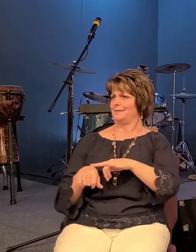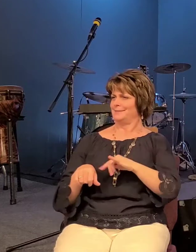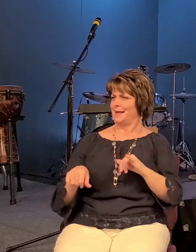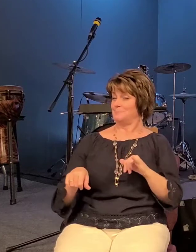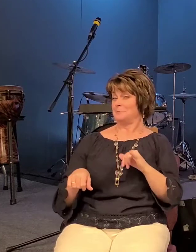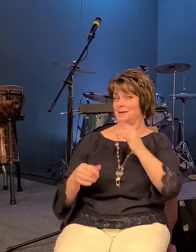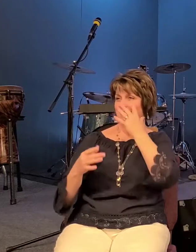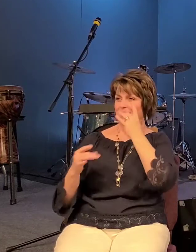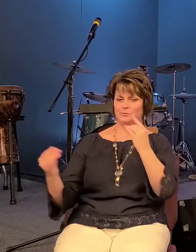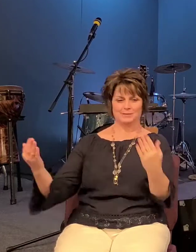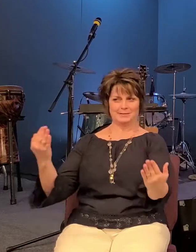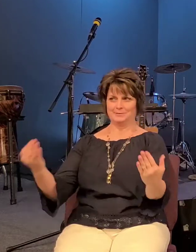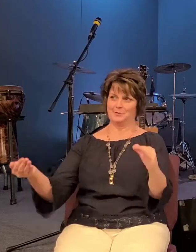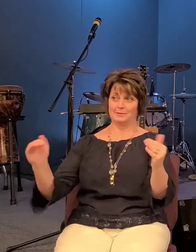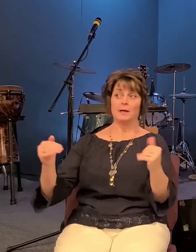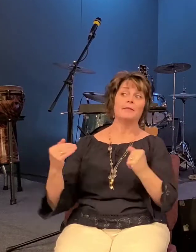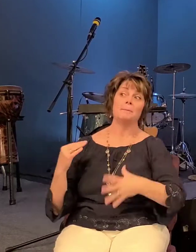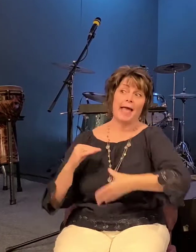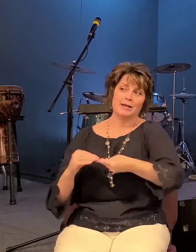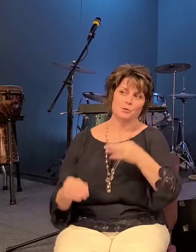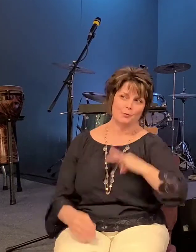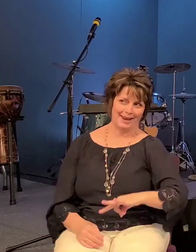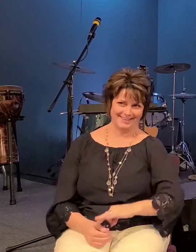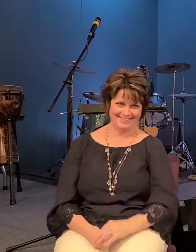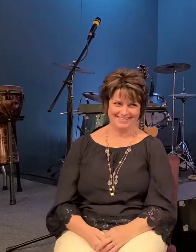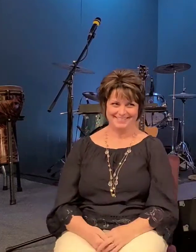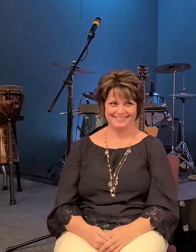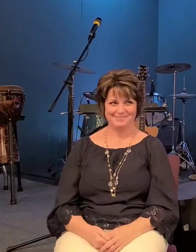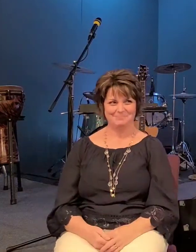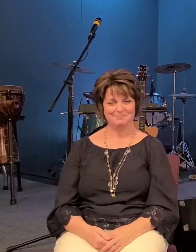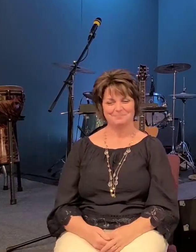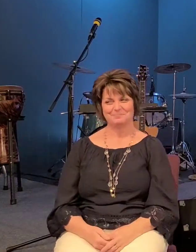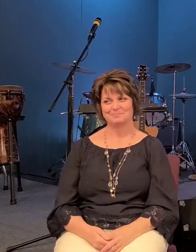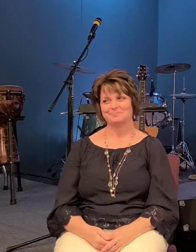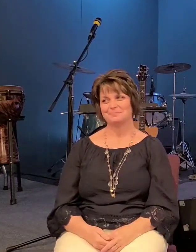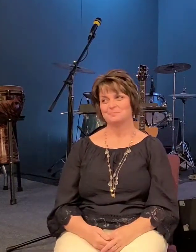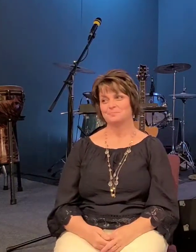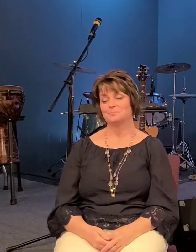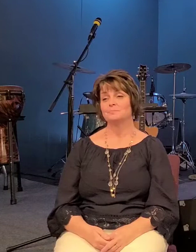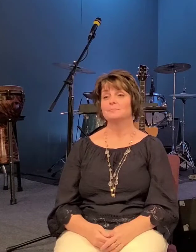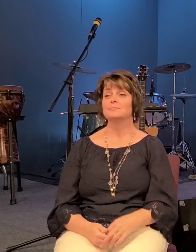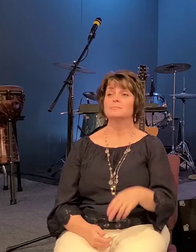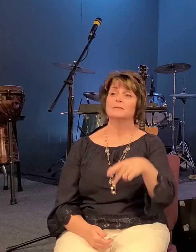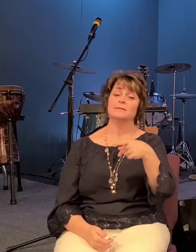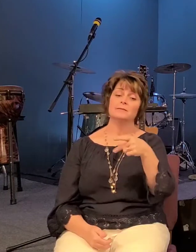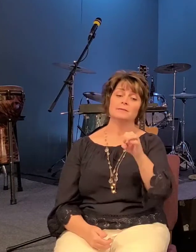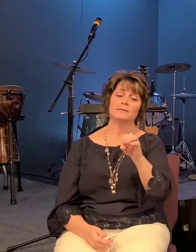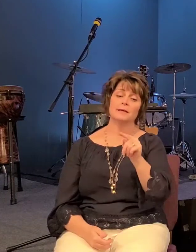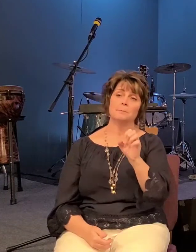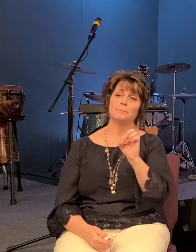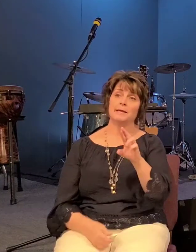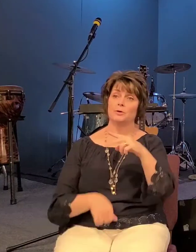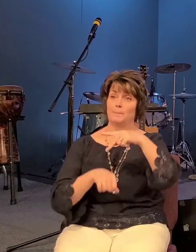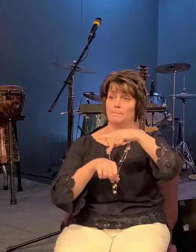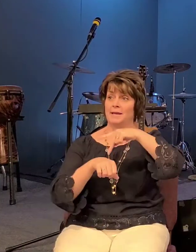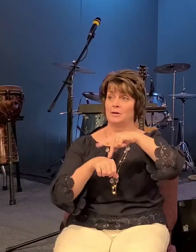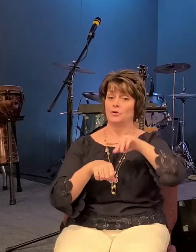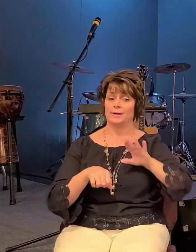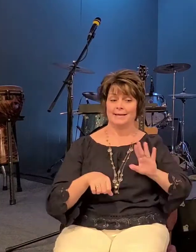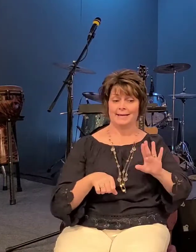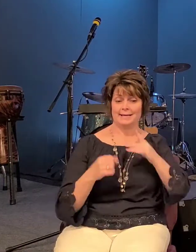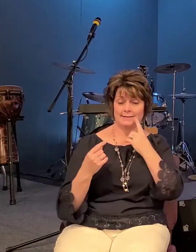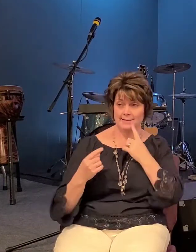would be interesting for extra credit then there's peter's declaration this is when he he's he